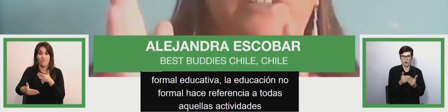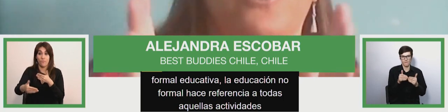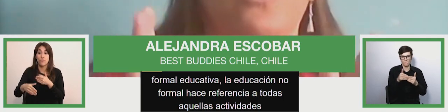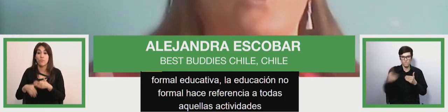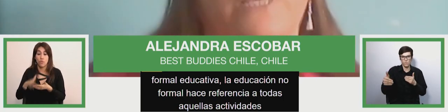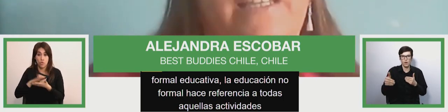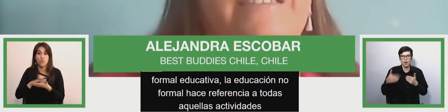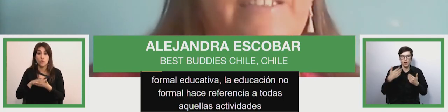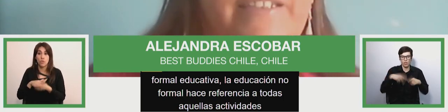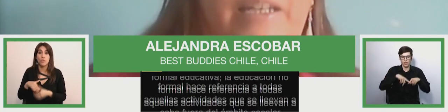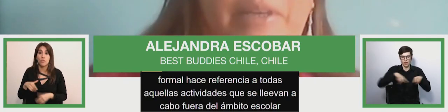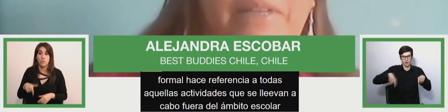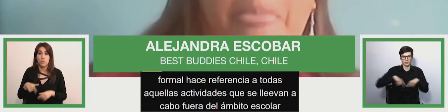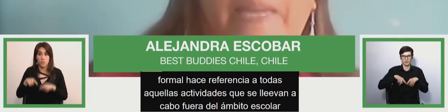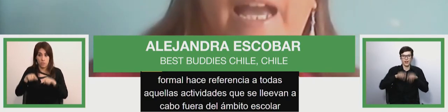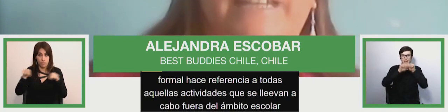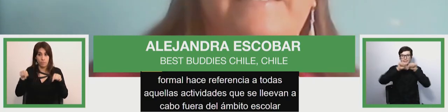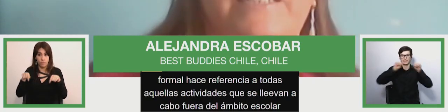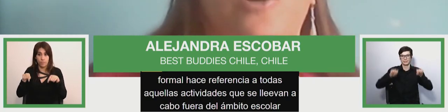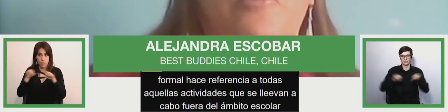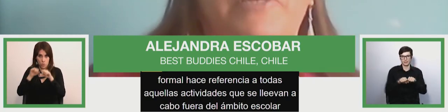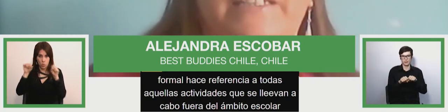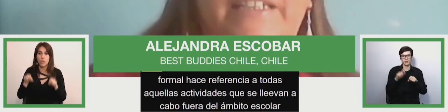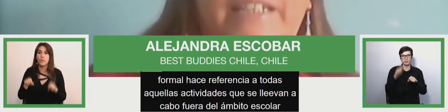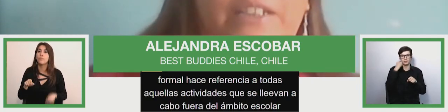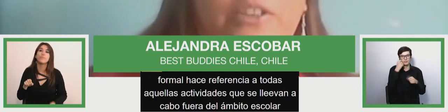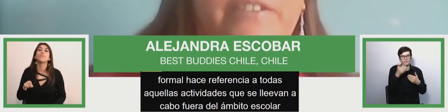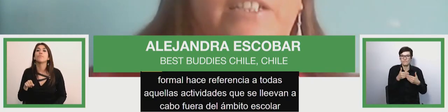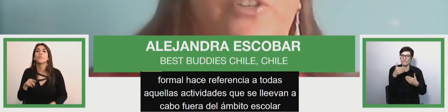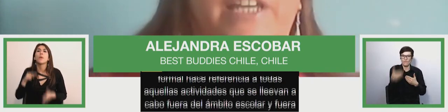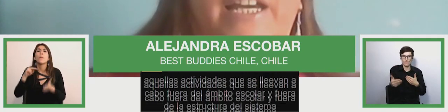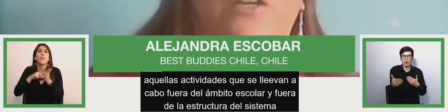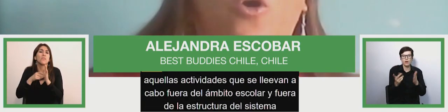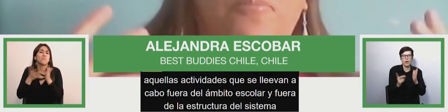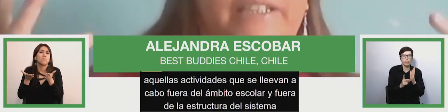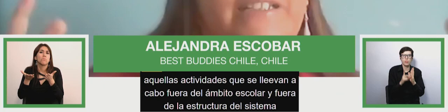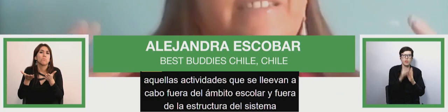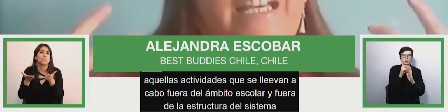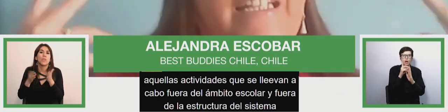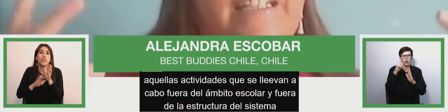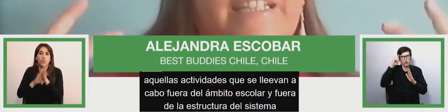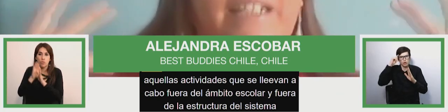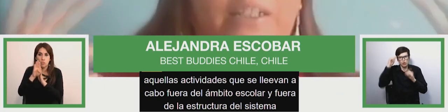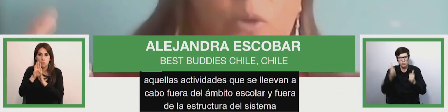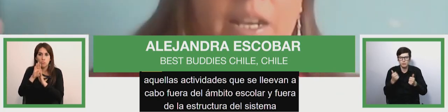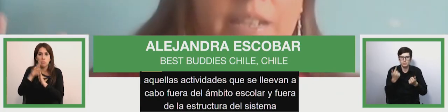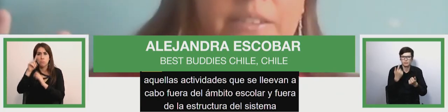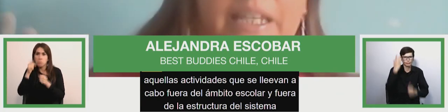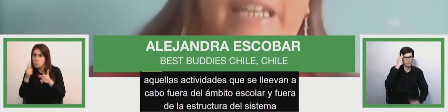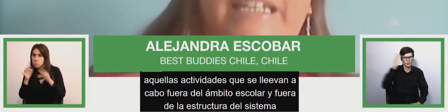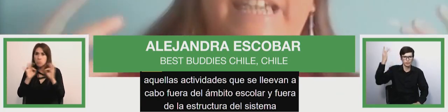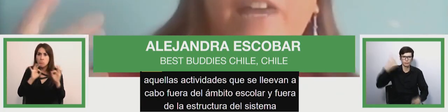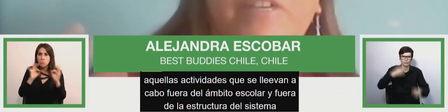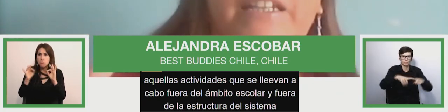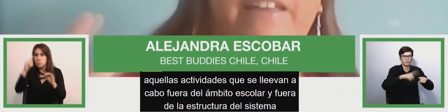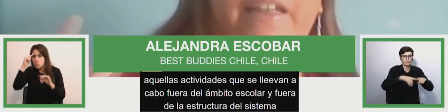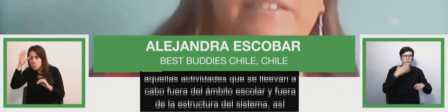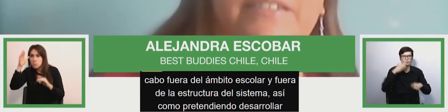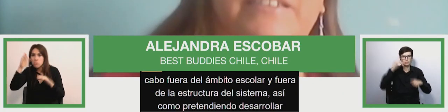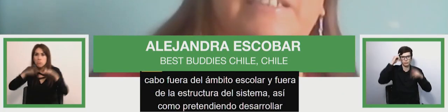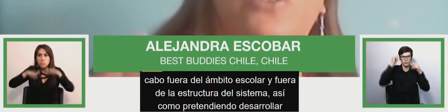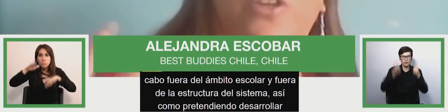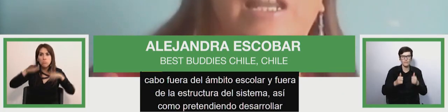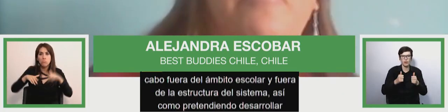outside this this this the structure of the system aiming to develop intellectual capacities and